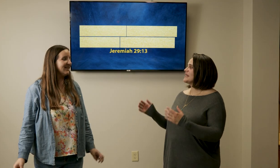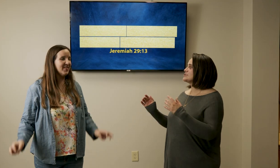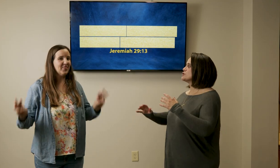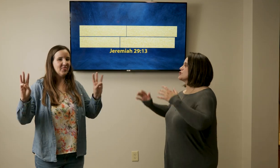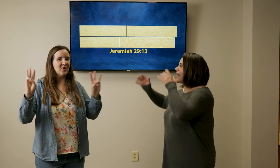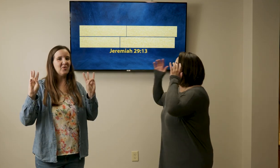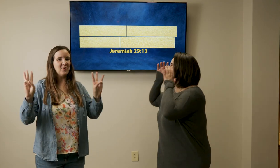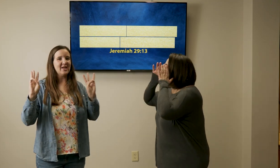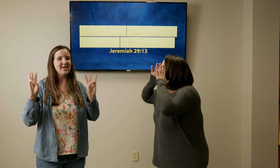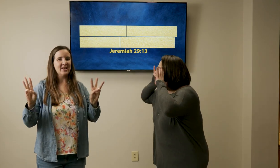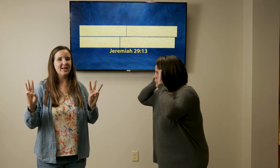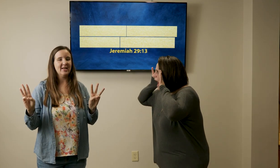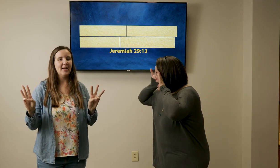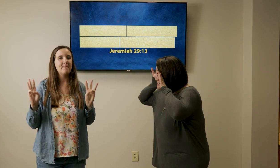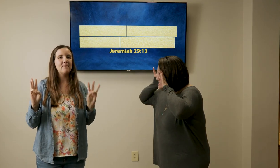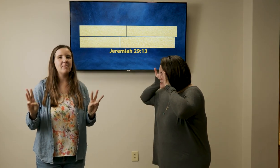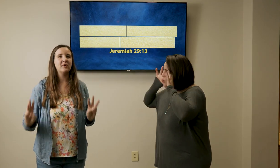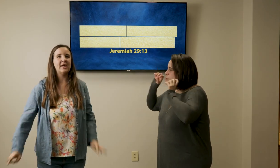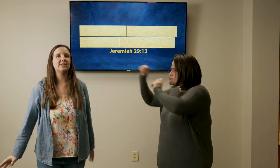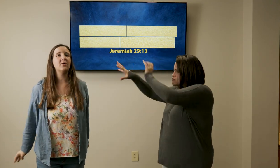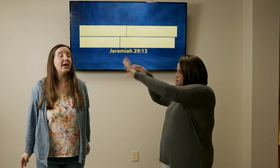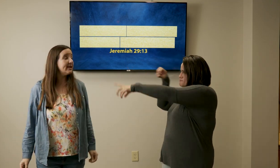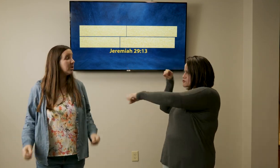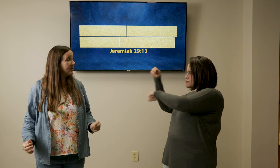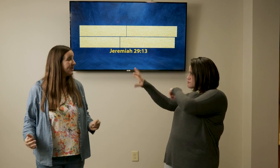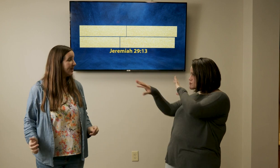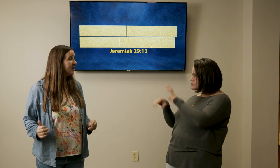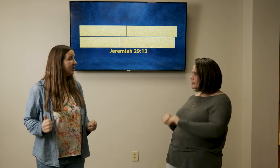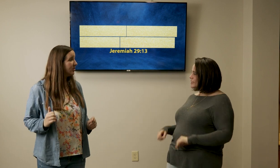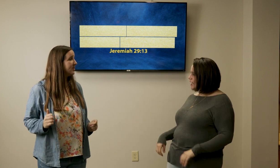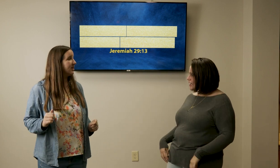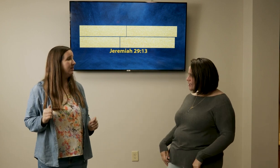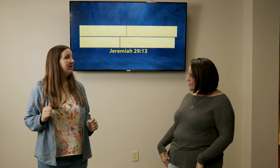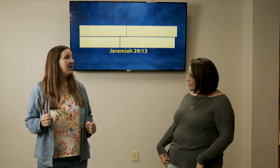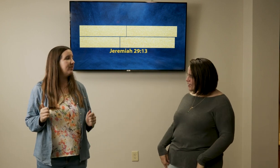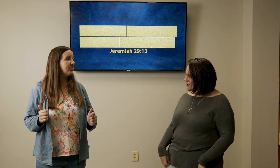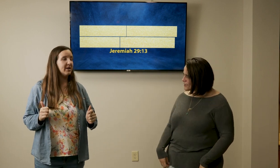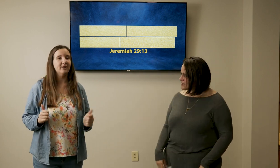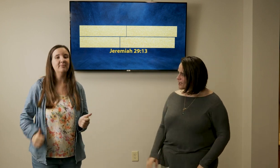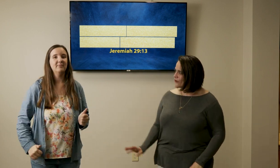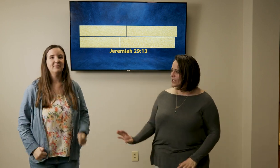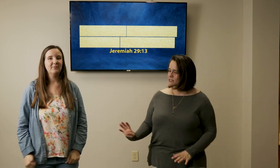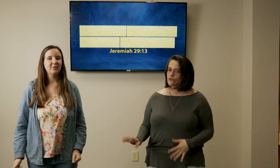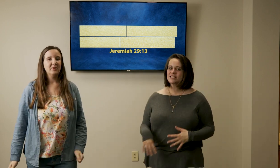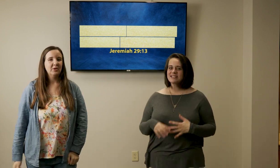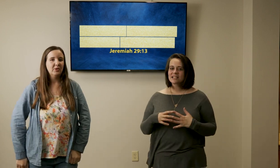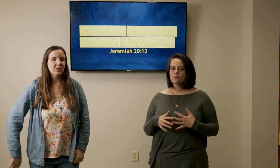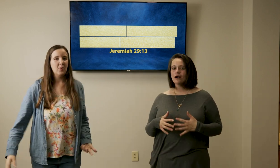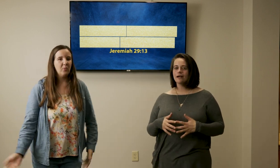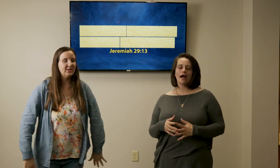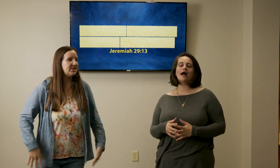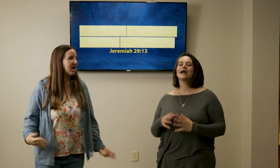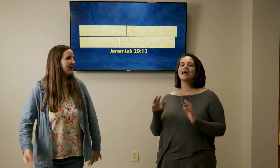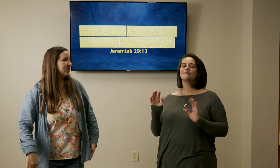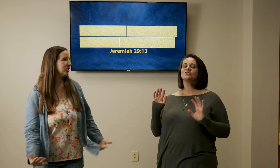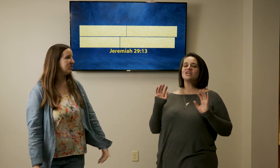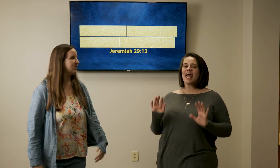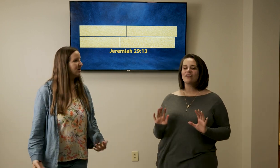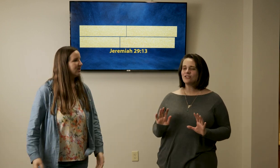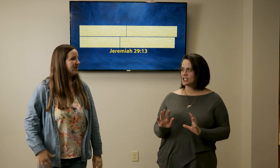means you should have it memorized memorized okay it's almost there it's almost there I feel pretty good okay so this next part I am challenging